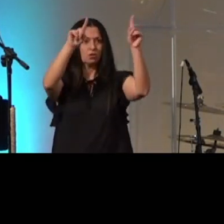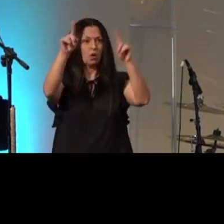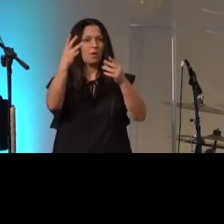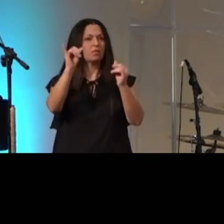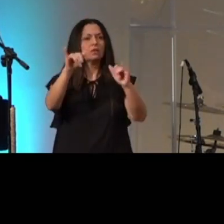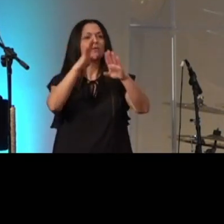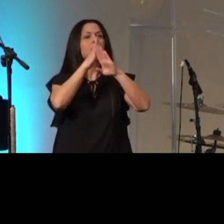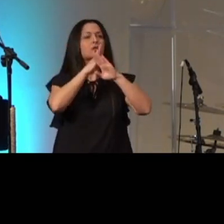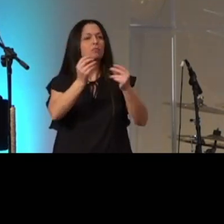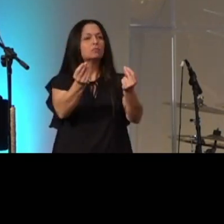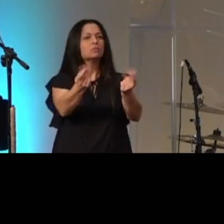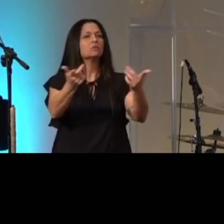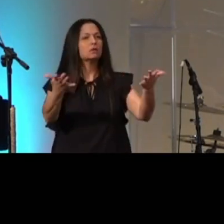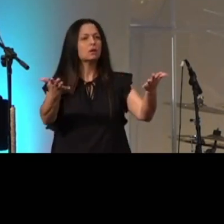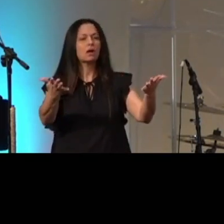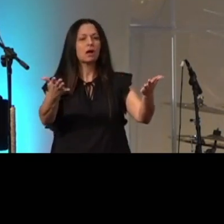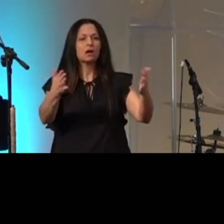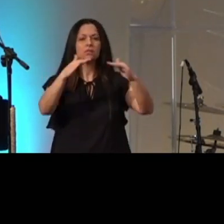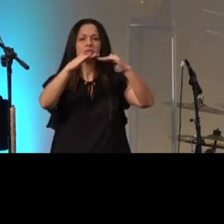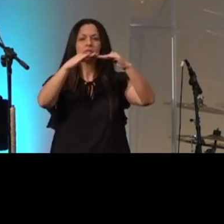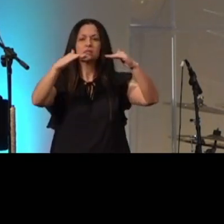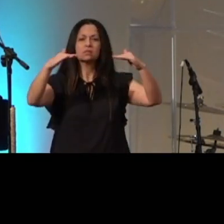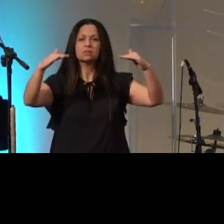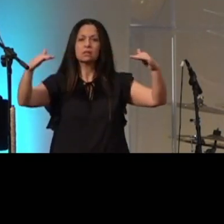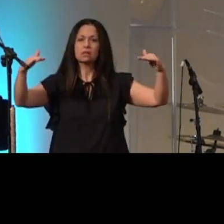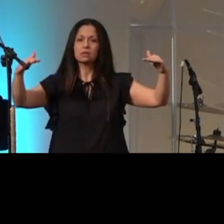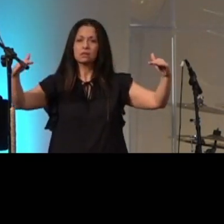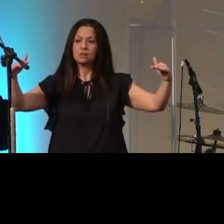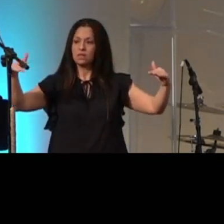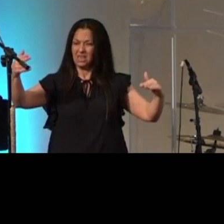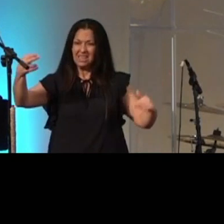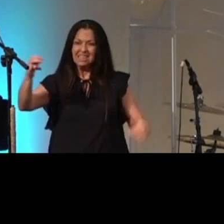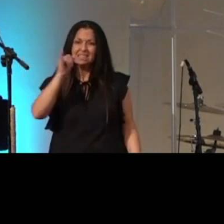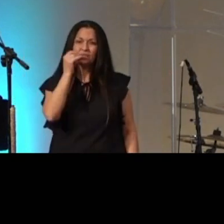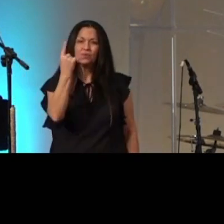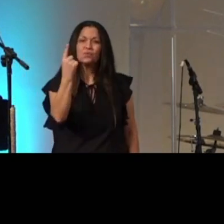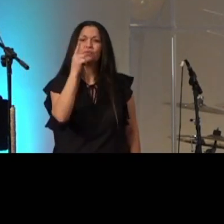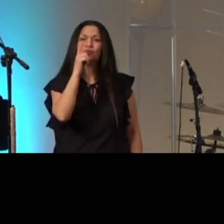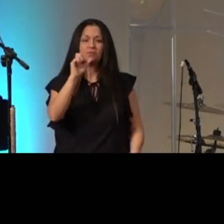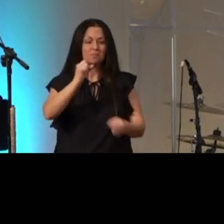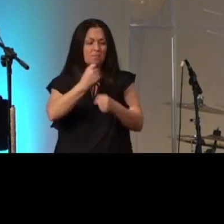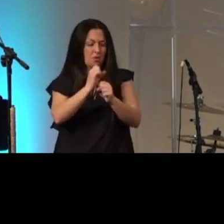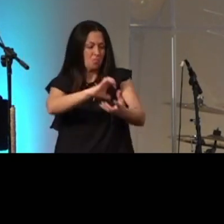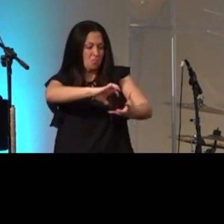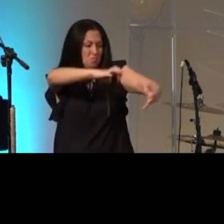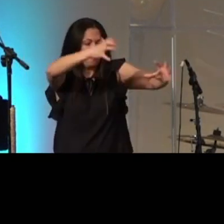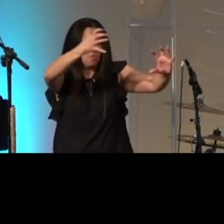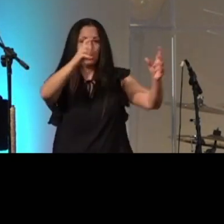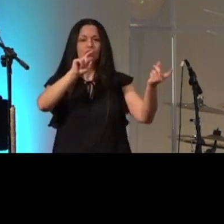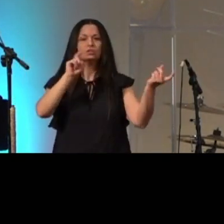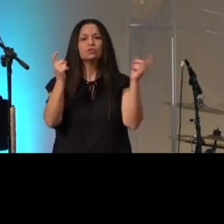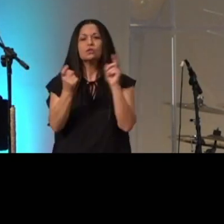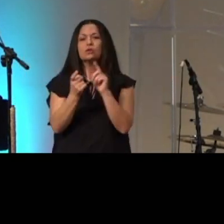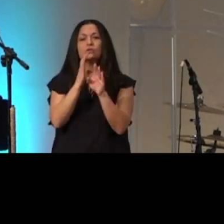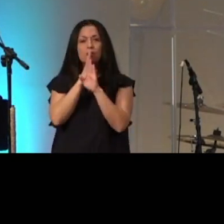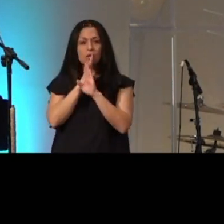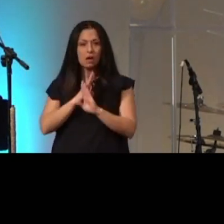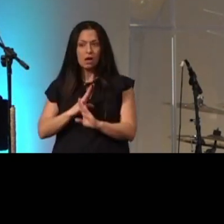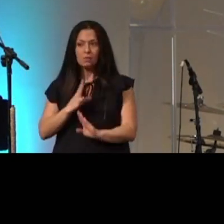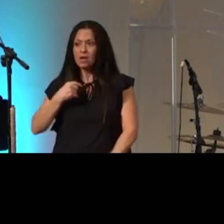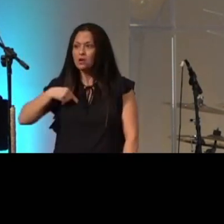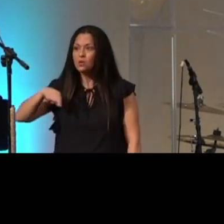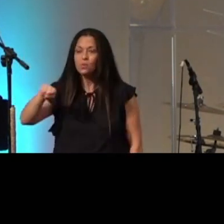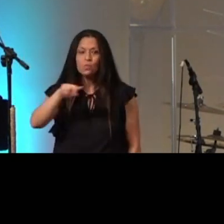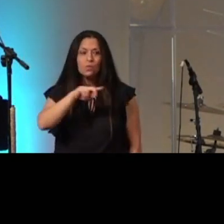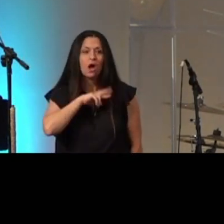is still he is the one who can take turmoil and turn it into calm and we we are in